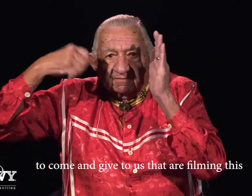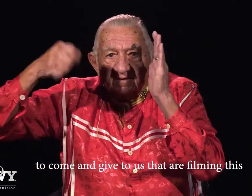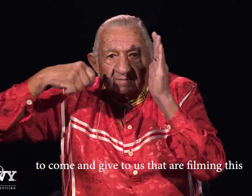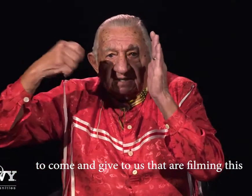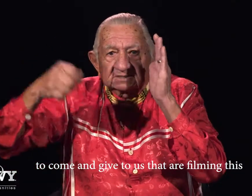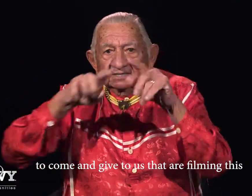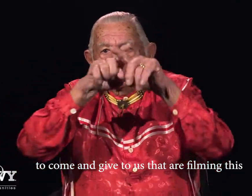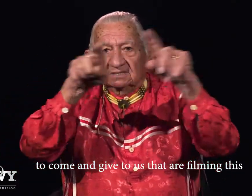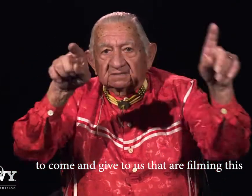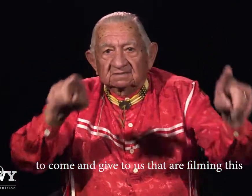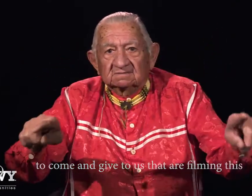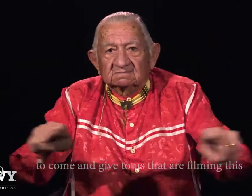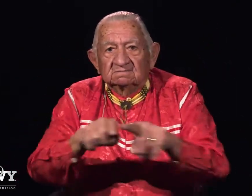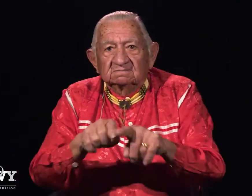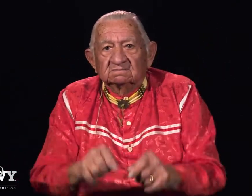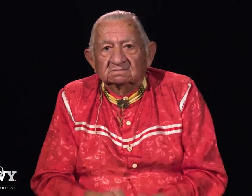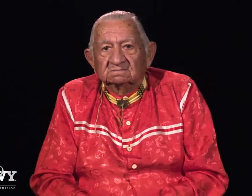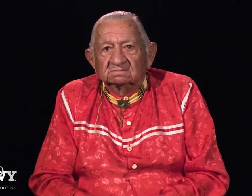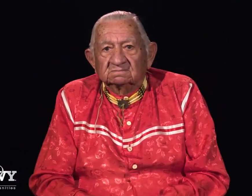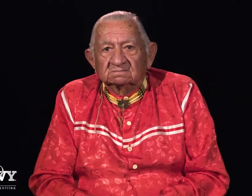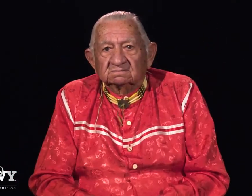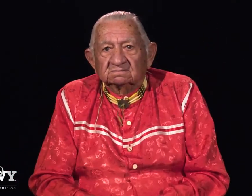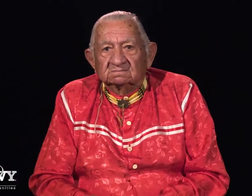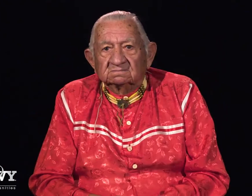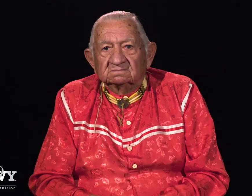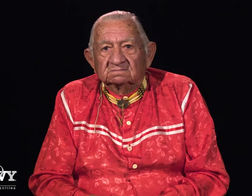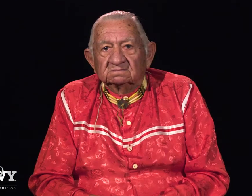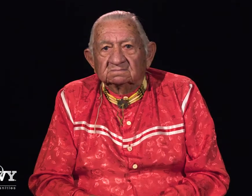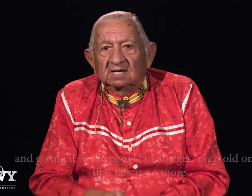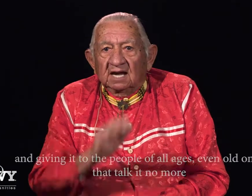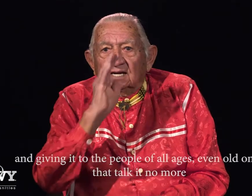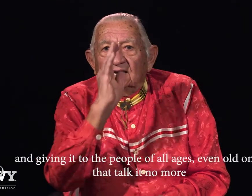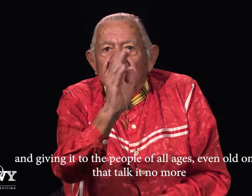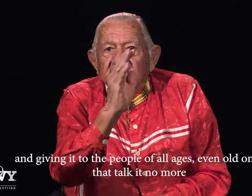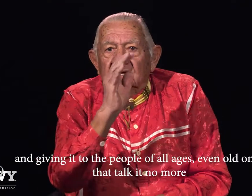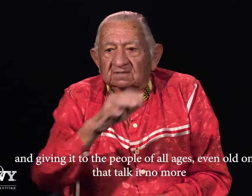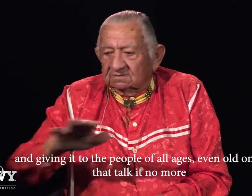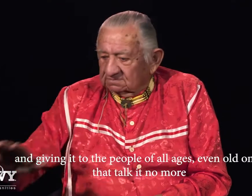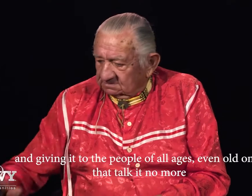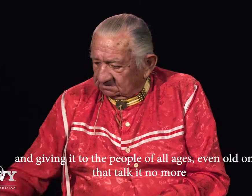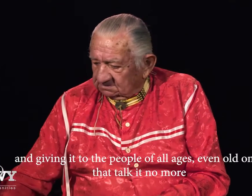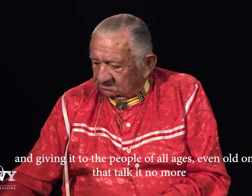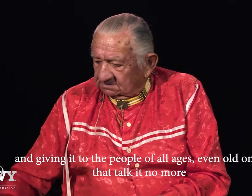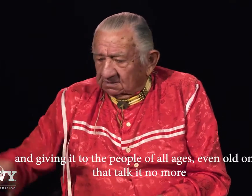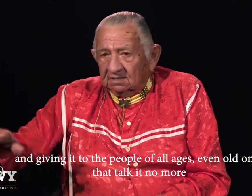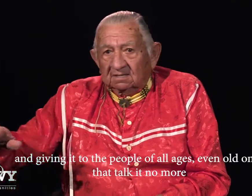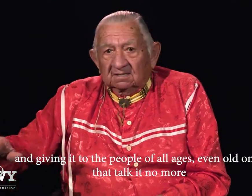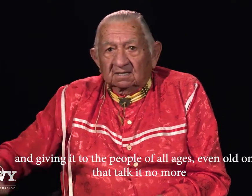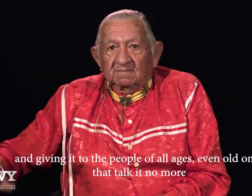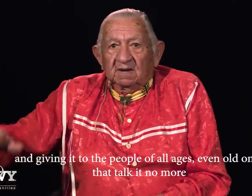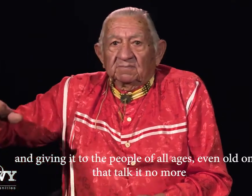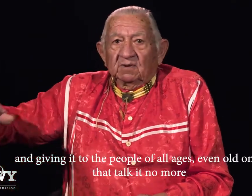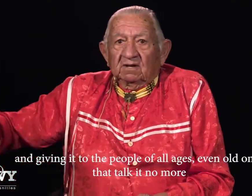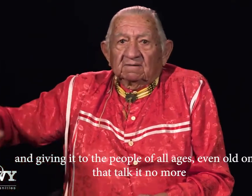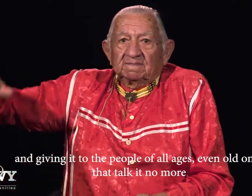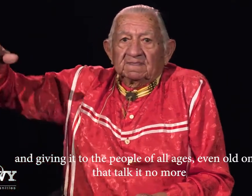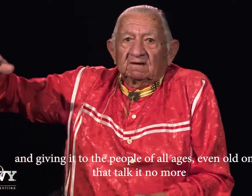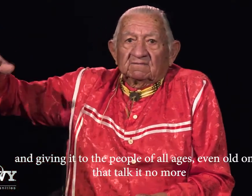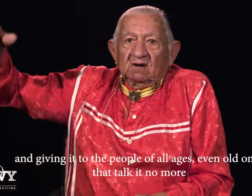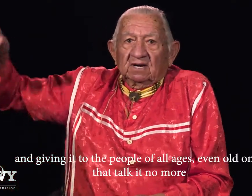are filming this and given it to the people of all